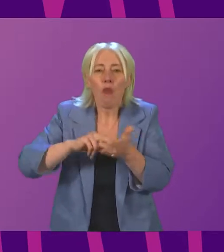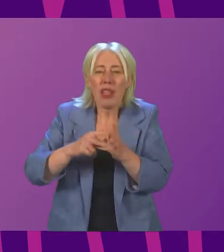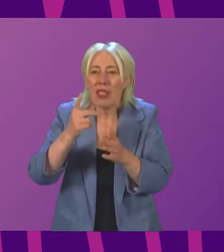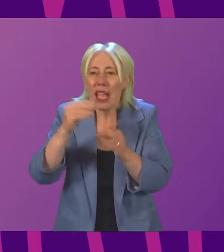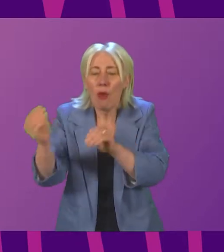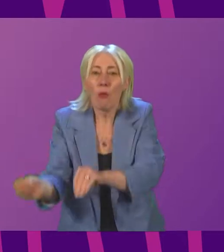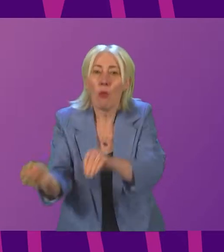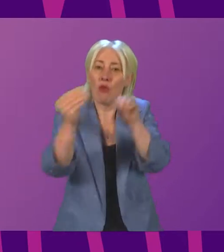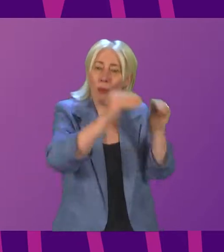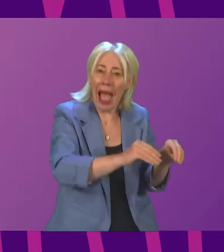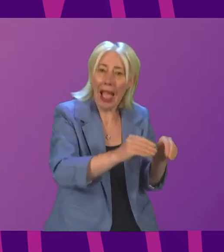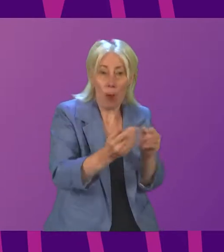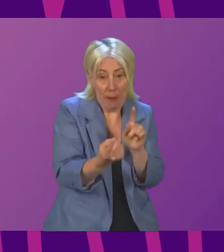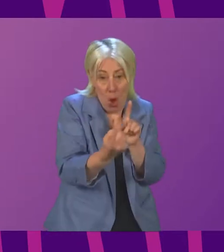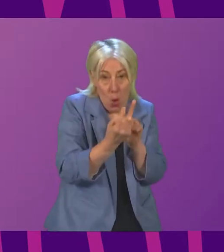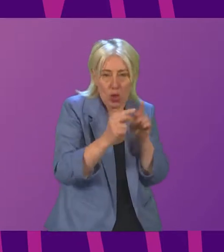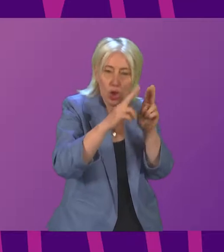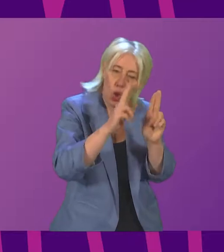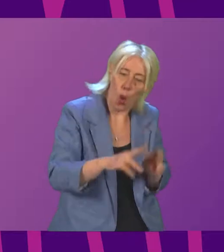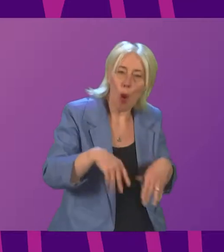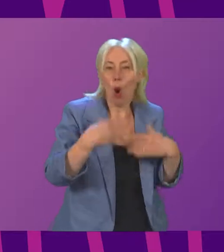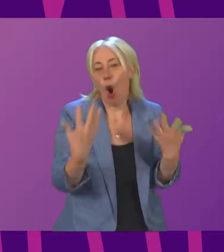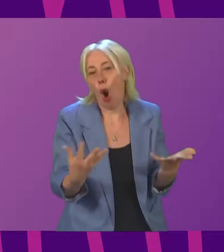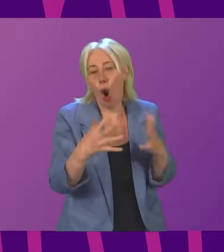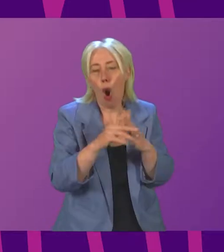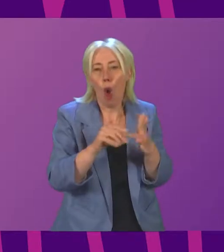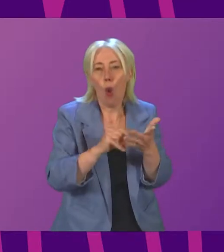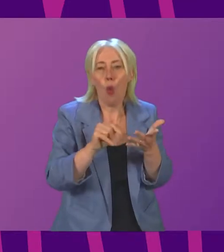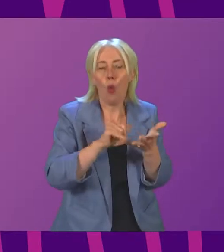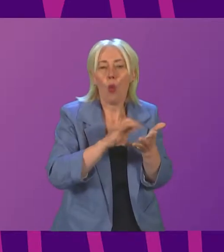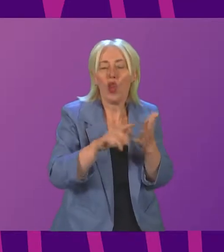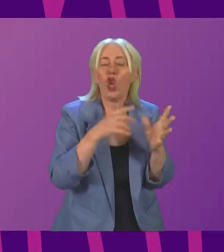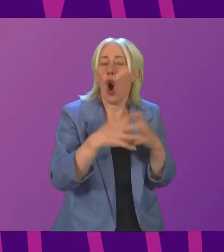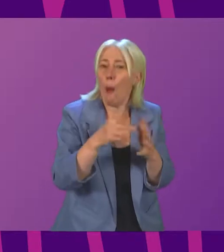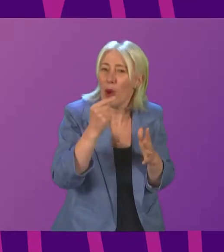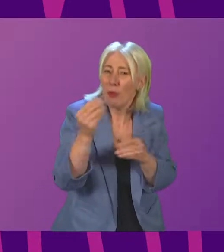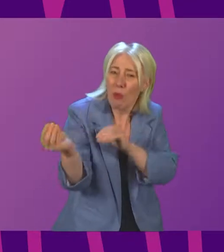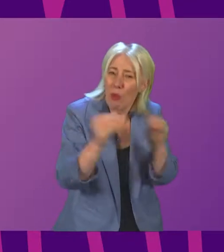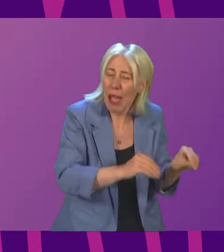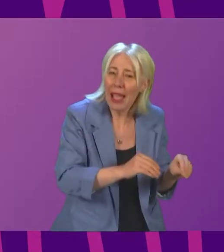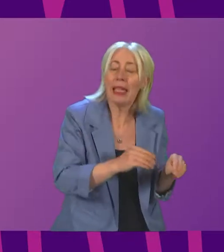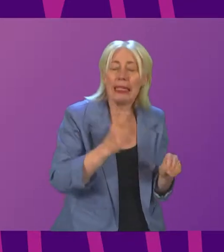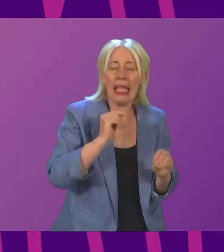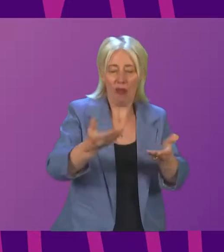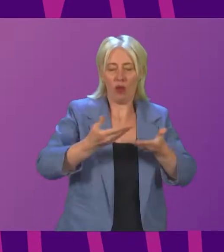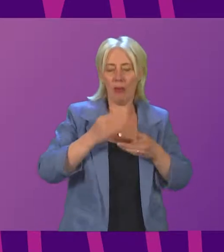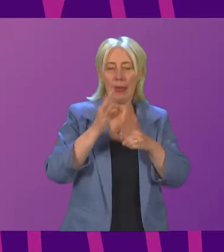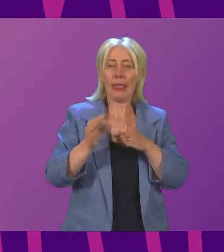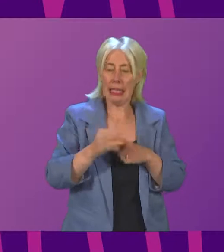home, if not back in Wishaw? Cabinet Secretary. Yes, of course, I will, if Gillian McKay can furnish me with the details. again,